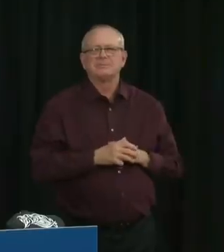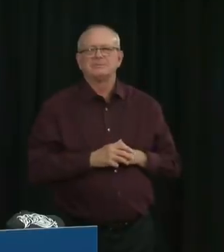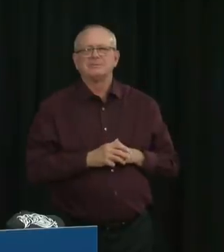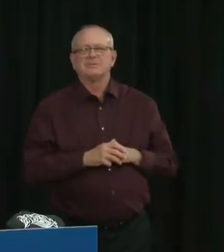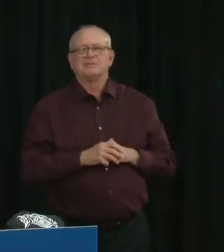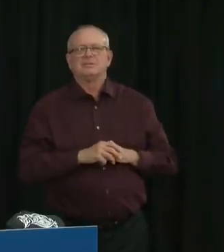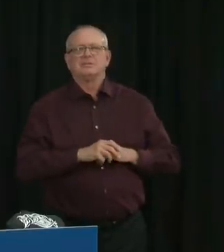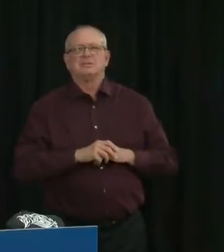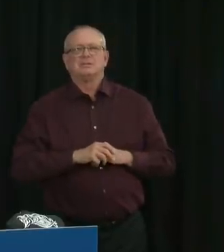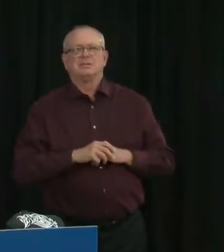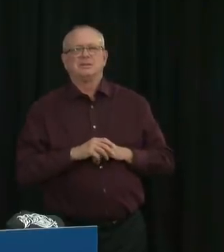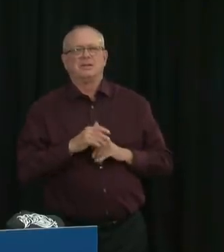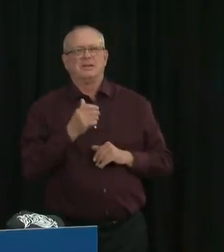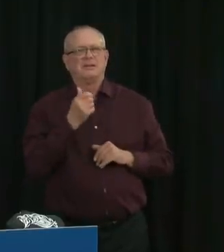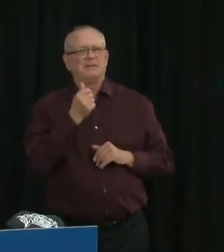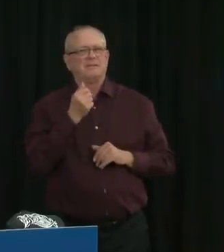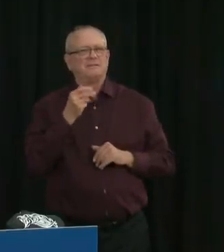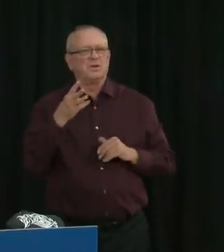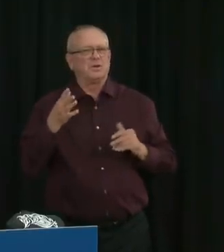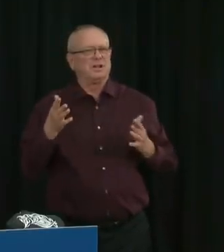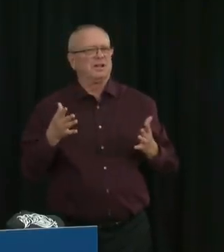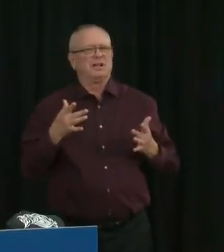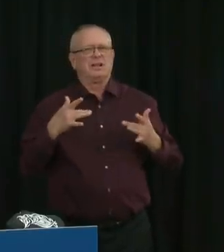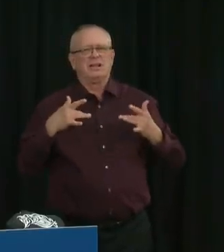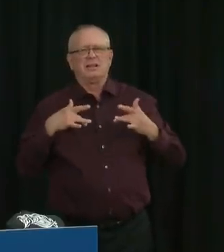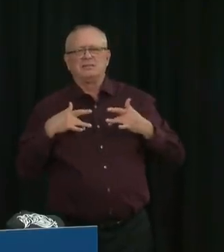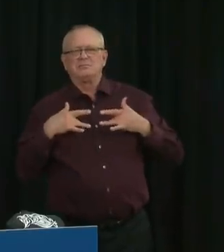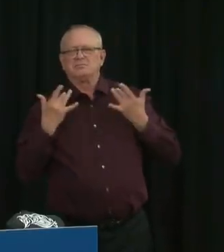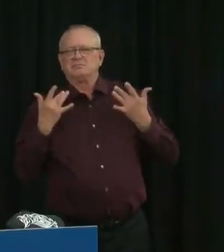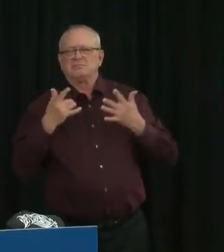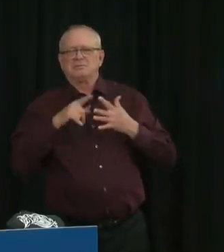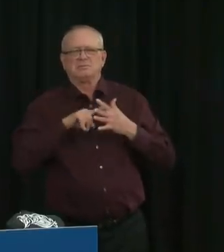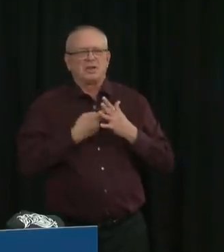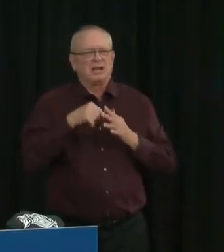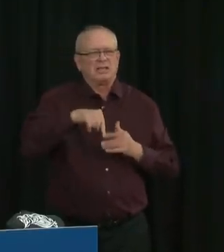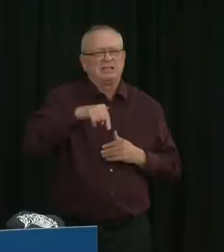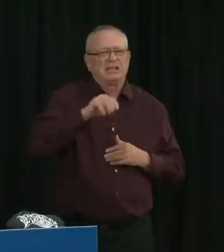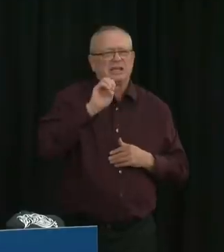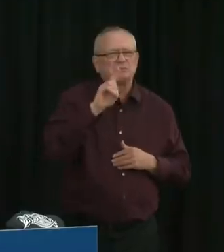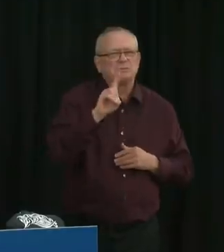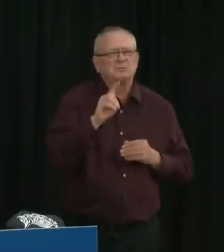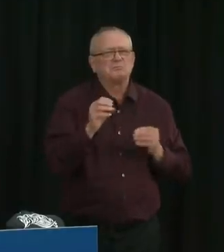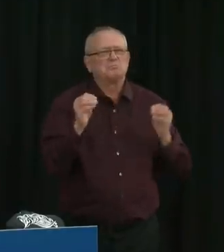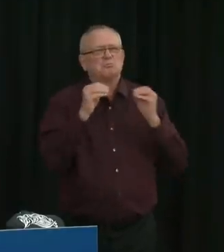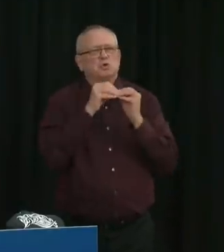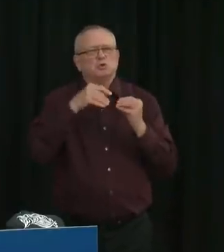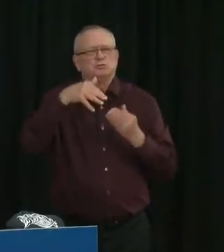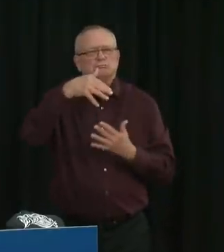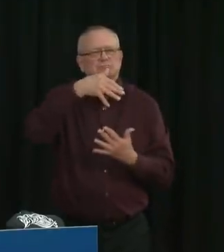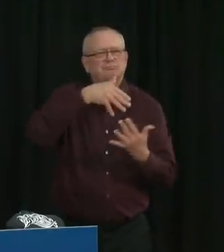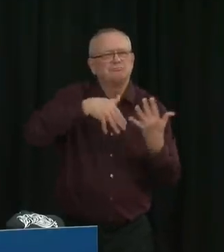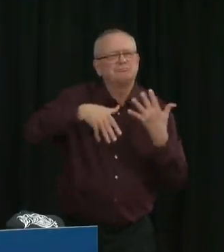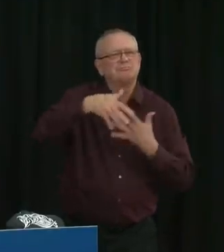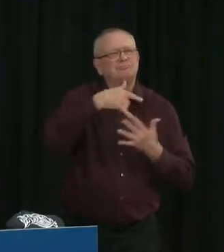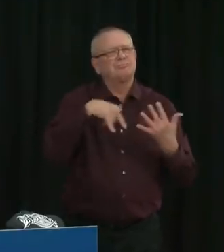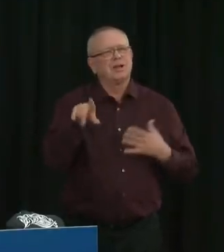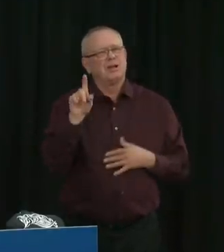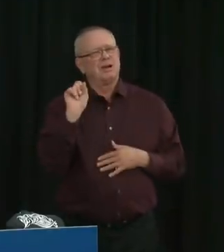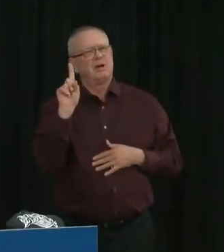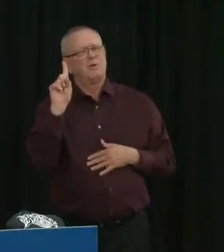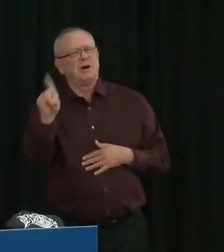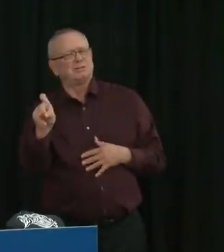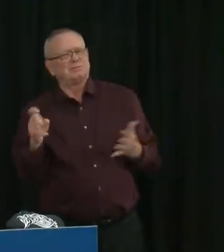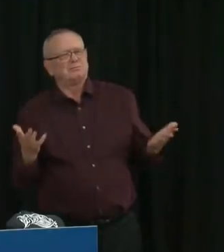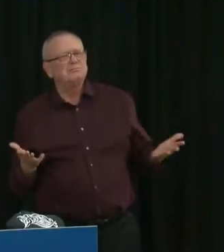here in the city. Is there any insight into why the city seems to maintain a fairly low number